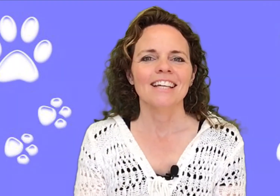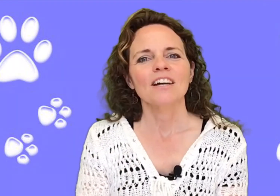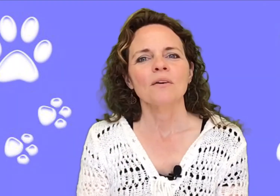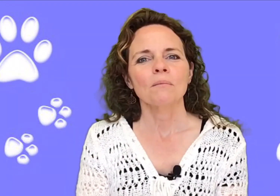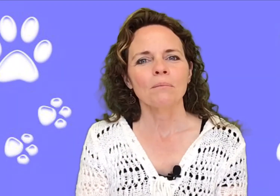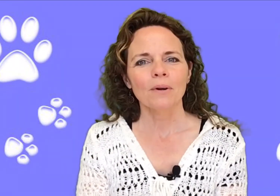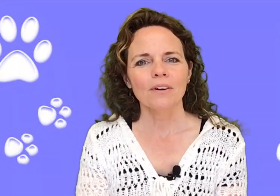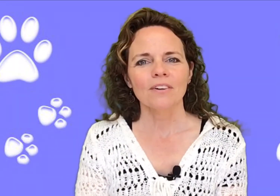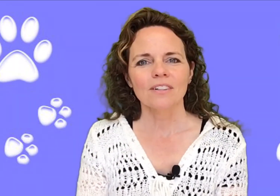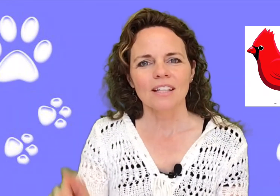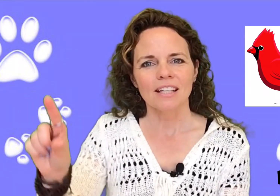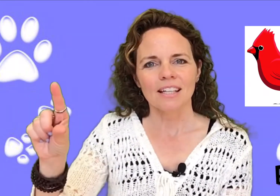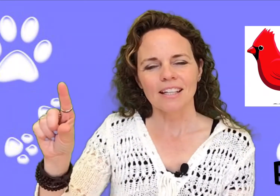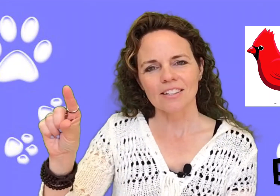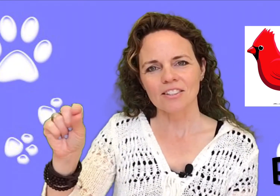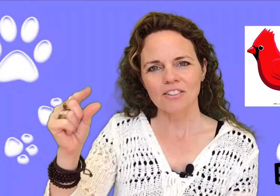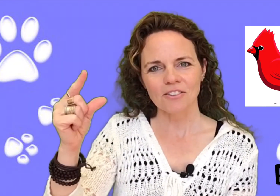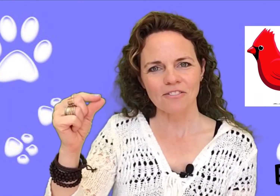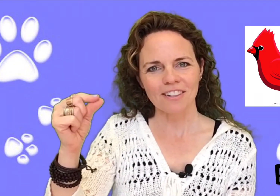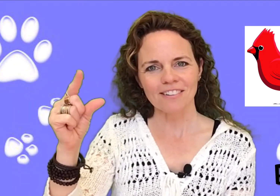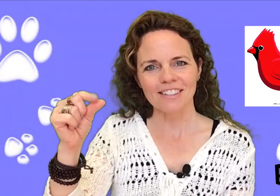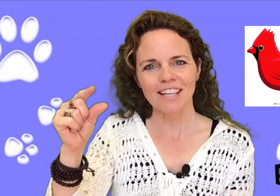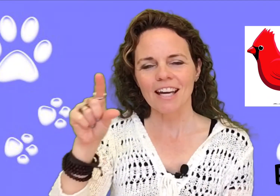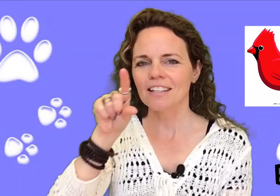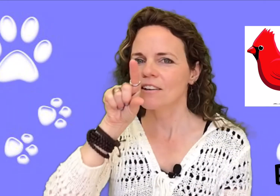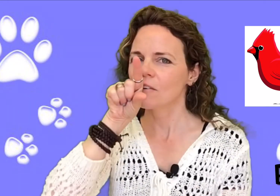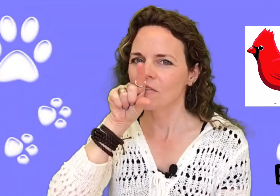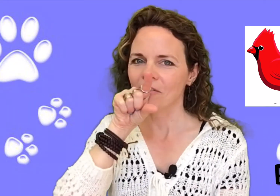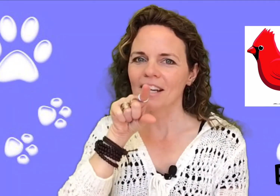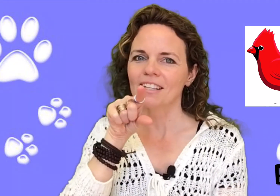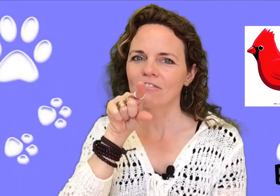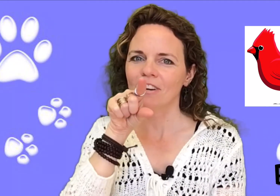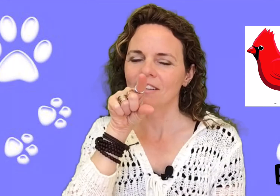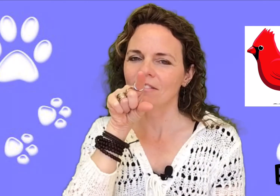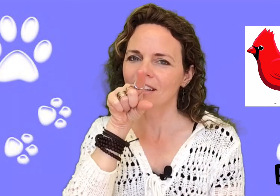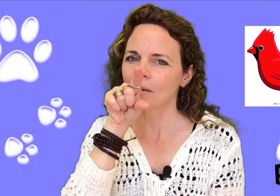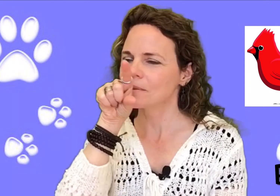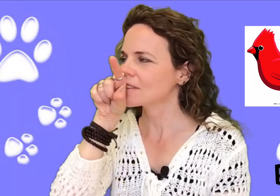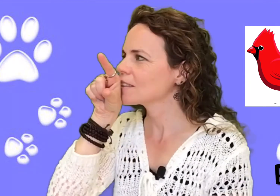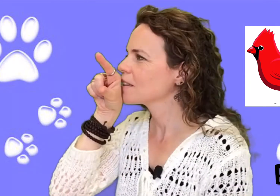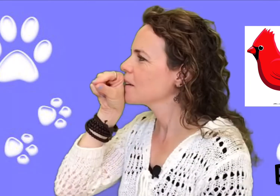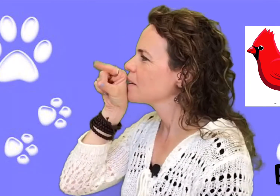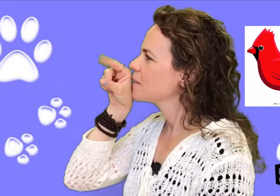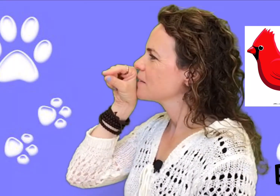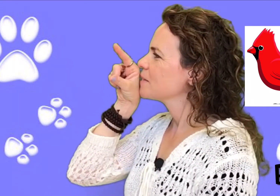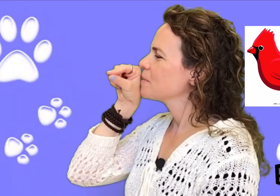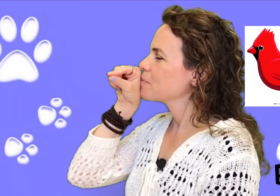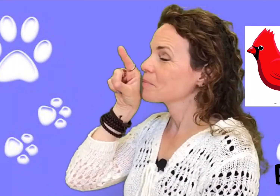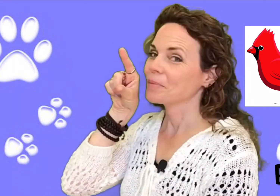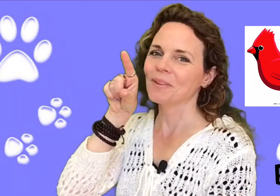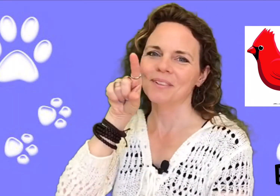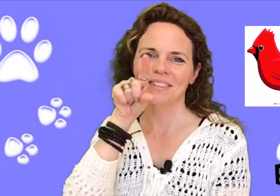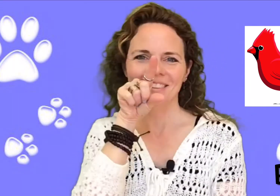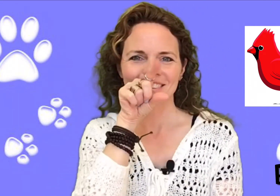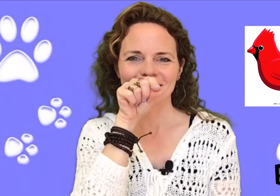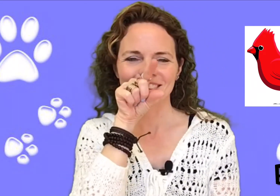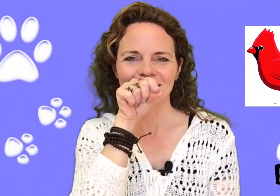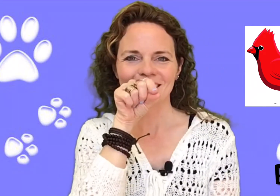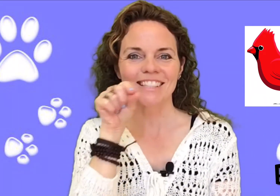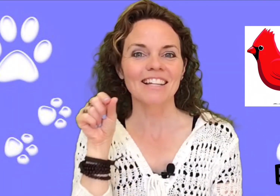Bird is two fingers again right in front of the lips. Bird. Does that look